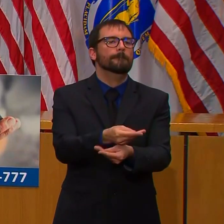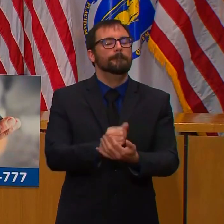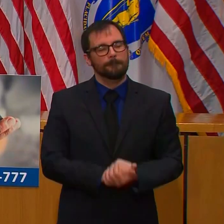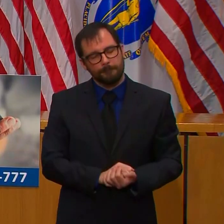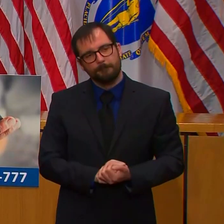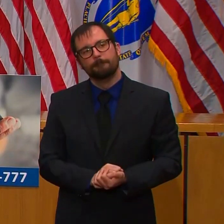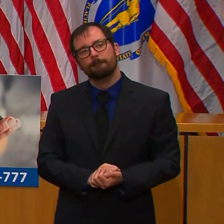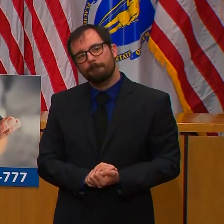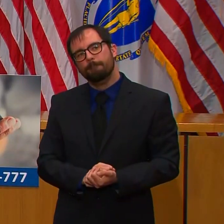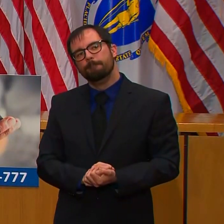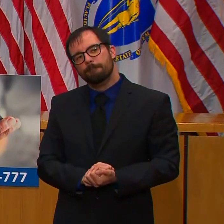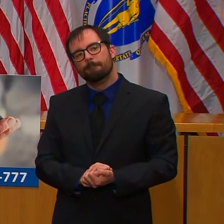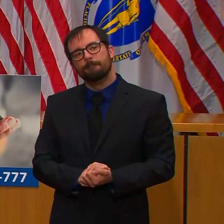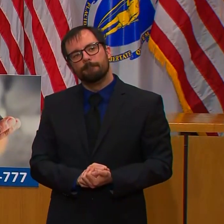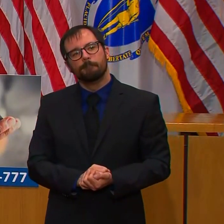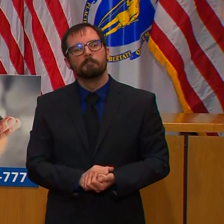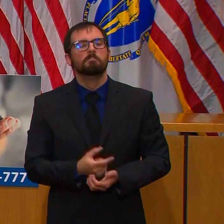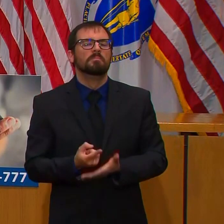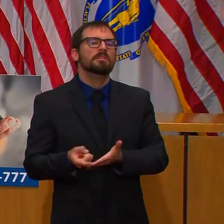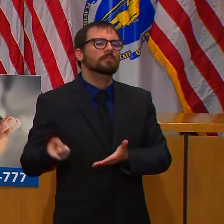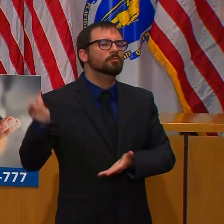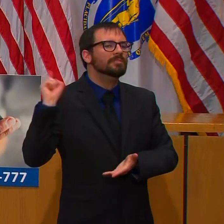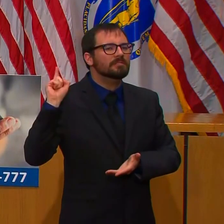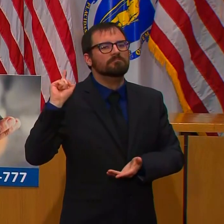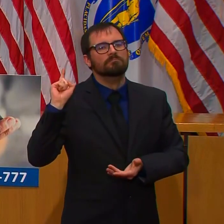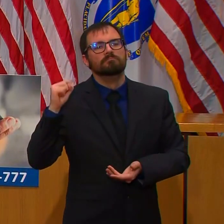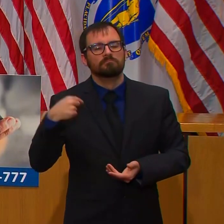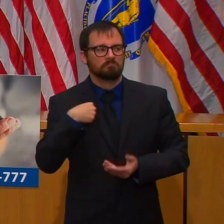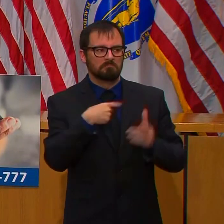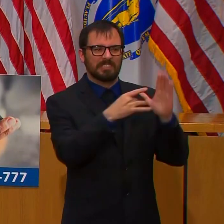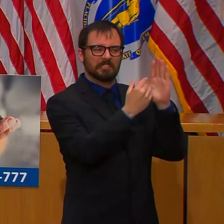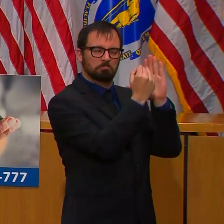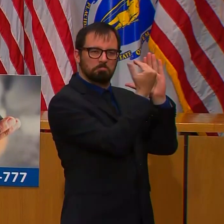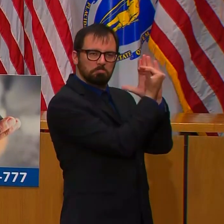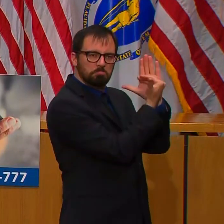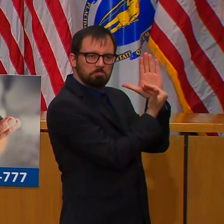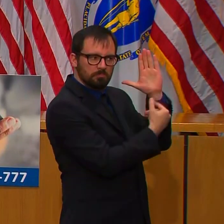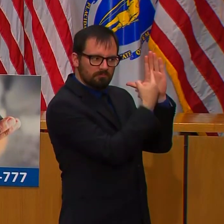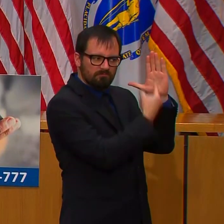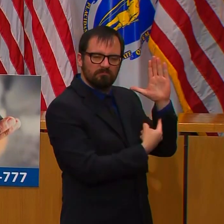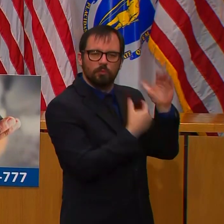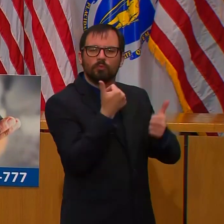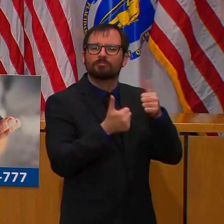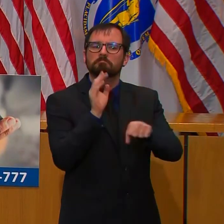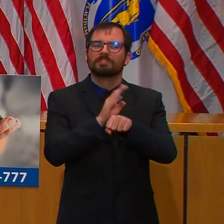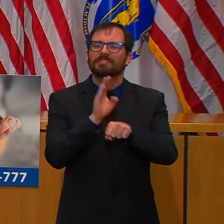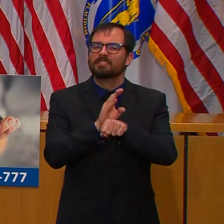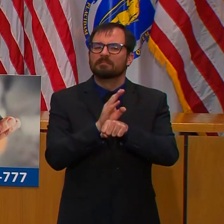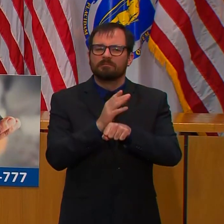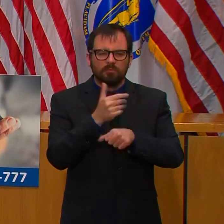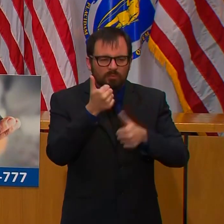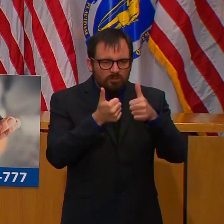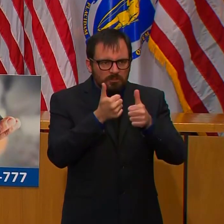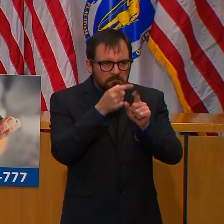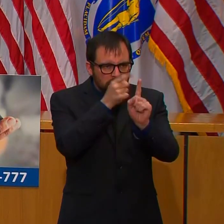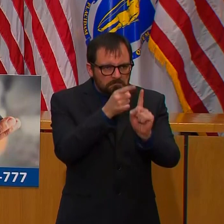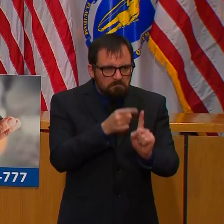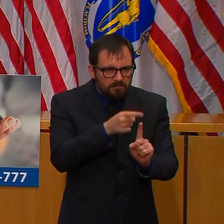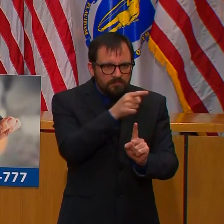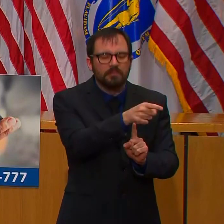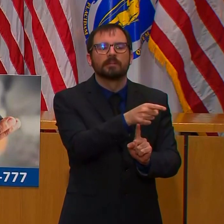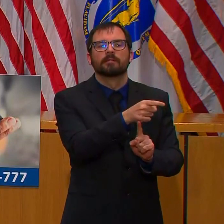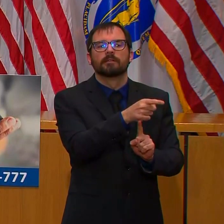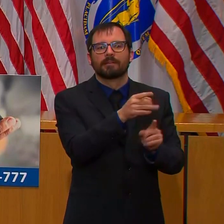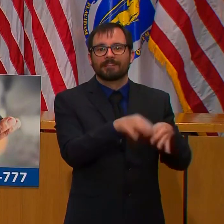commonwealth through this emergency, which was based on guidance we got from the federal government. As a result, we've updated the